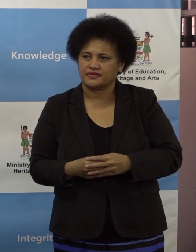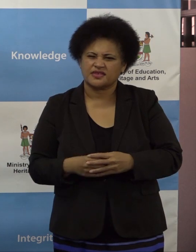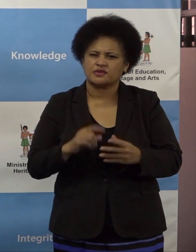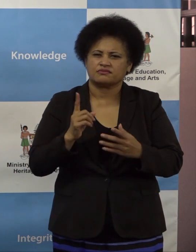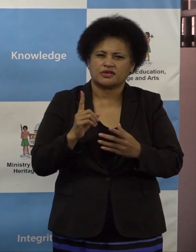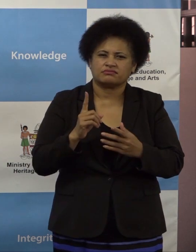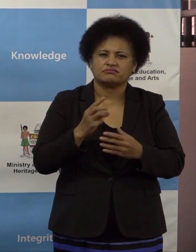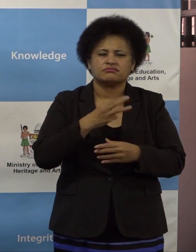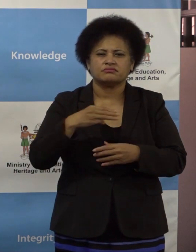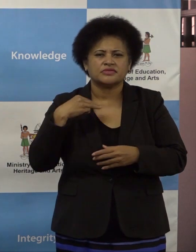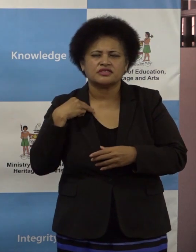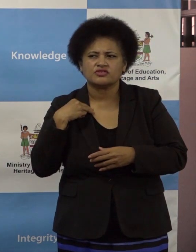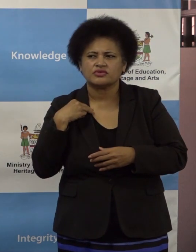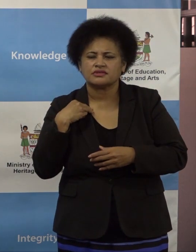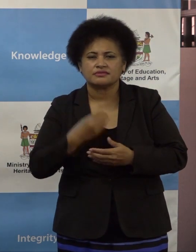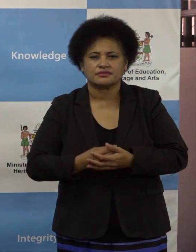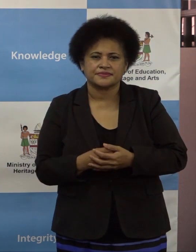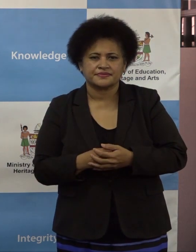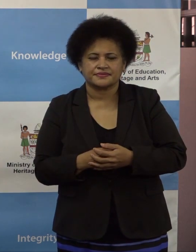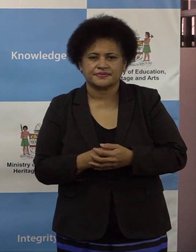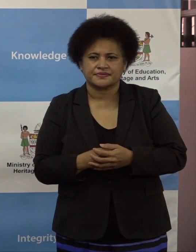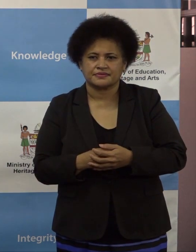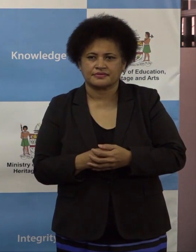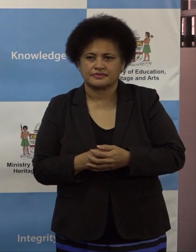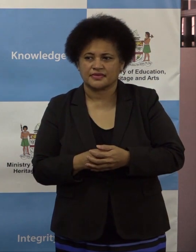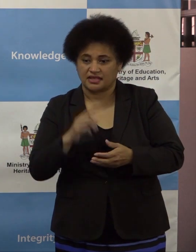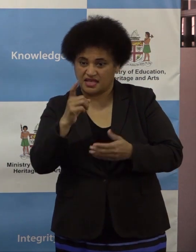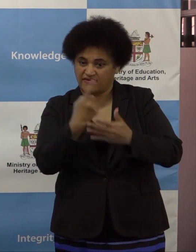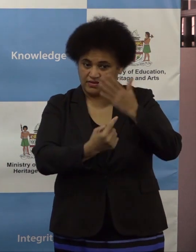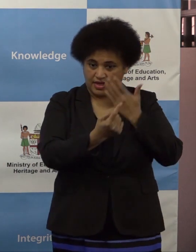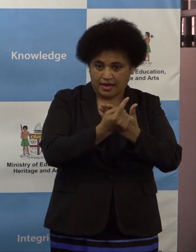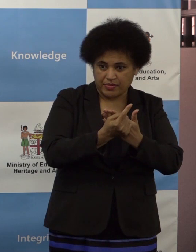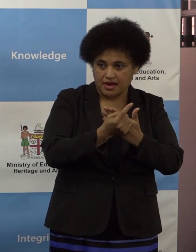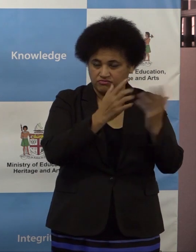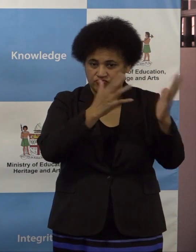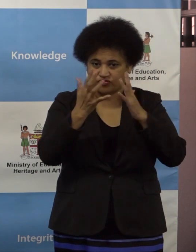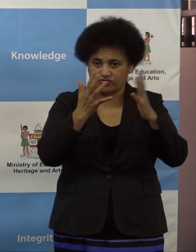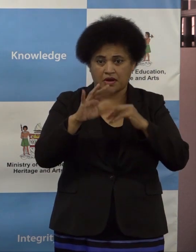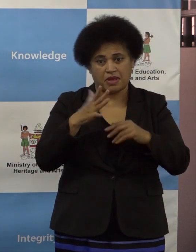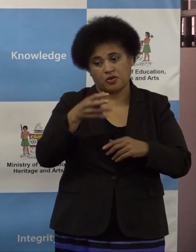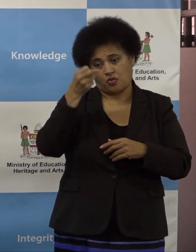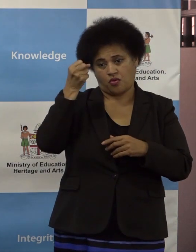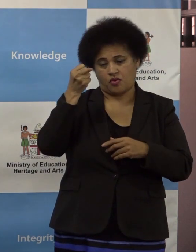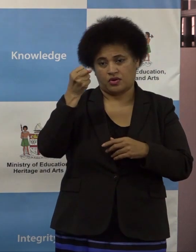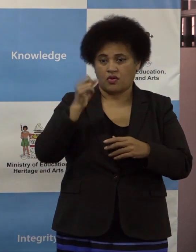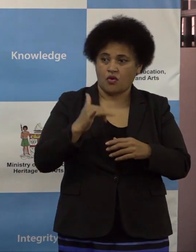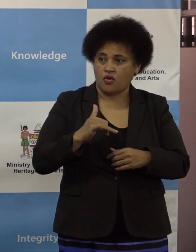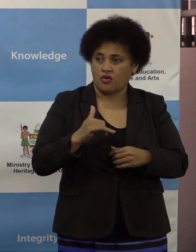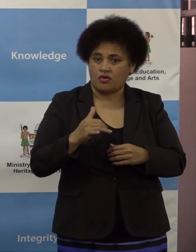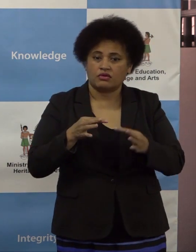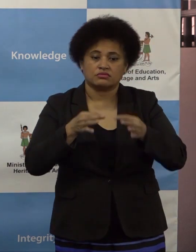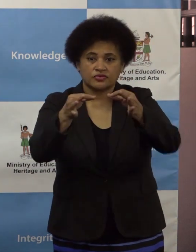at, what's the Ministry looking at in case cycles does happen and you have to postpone school, cancel it, I mean